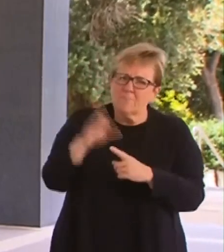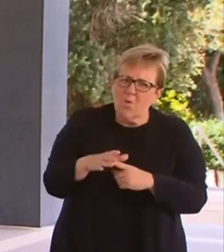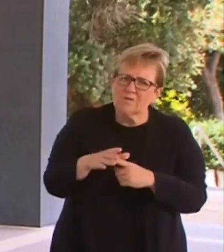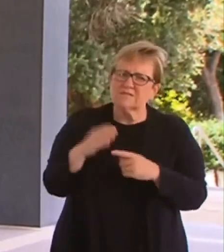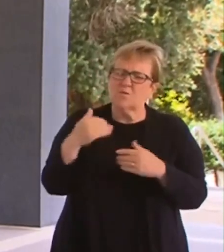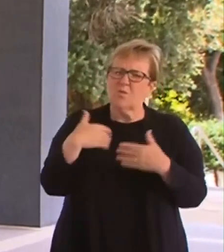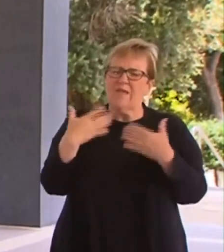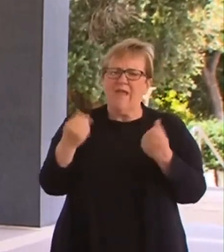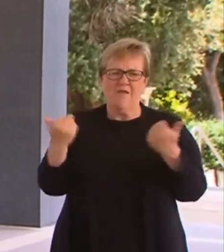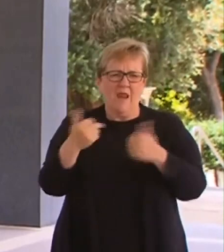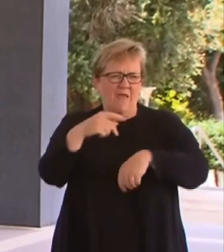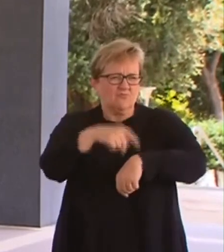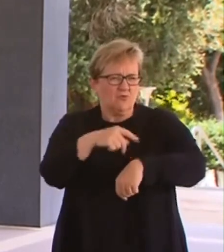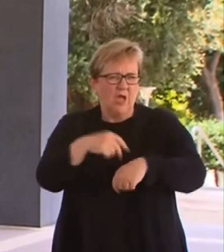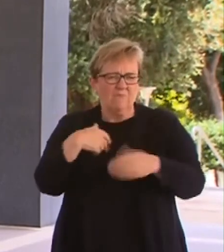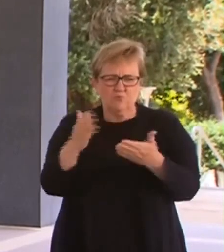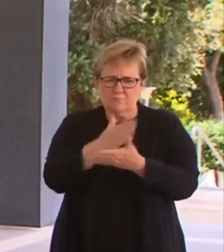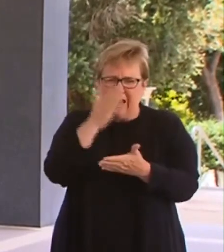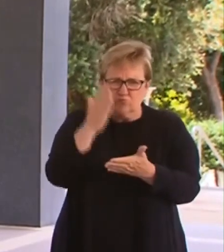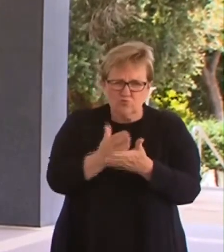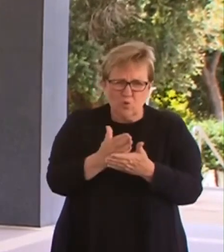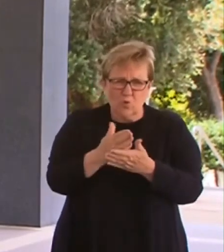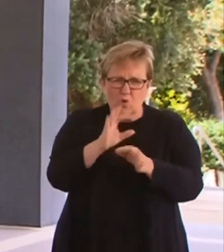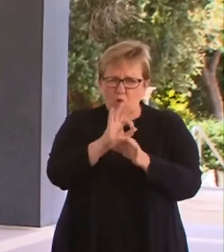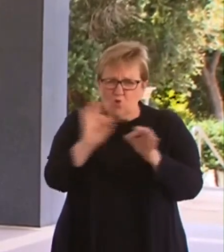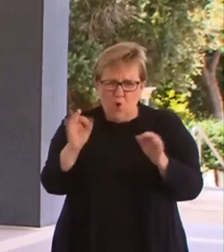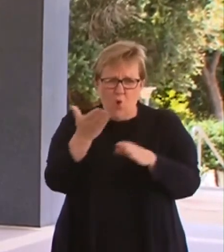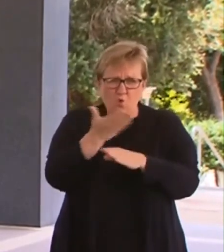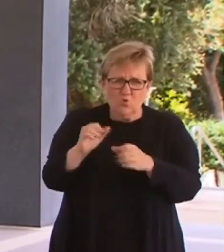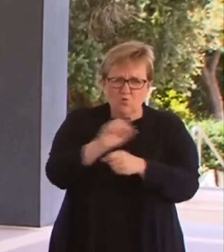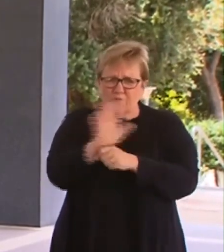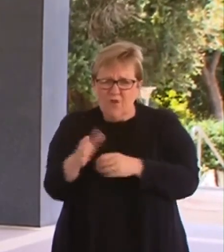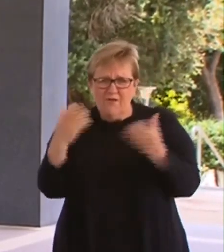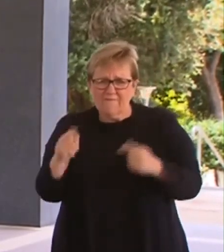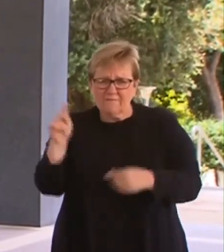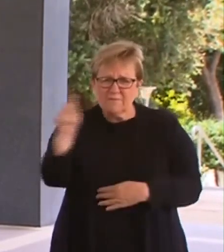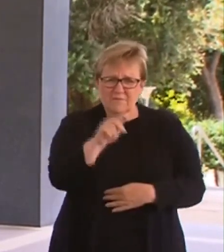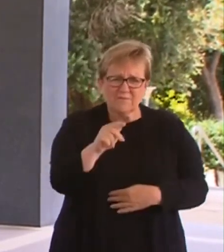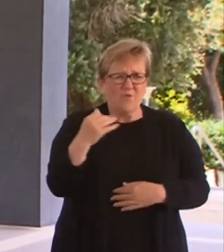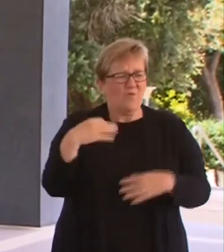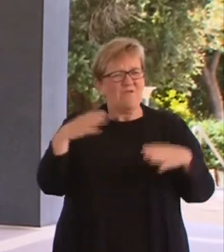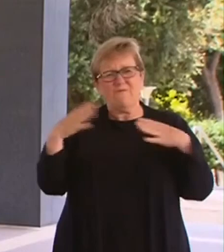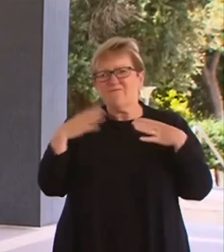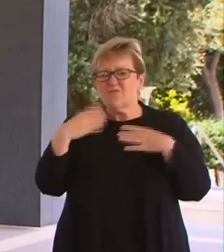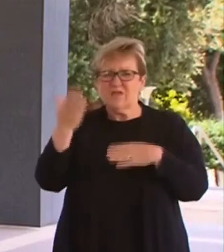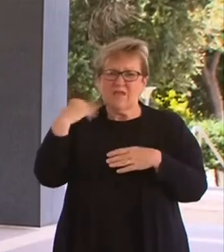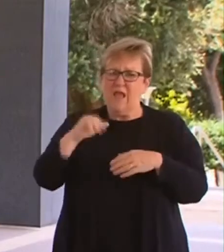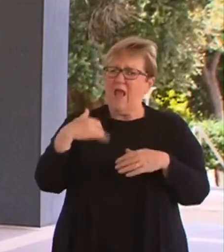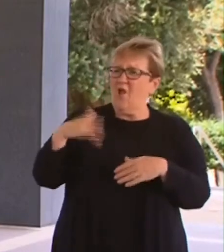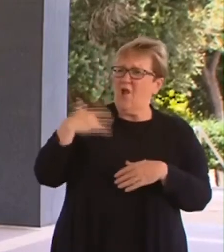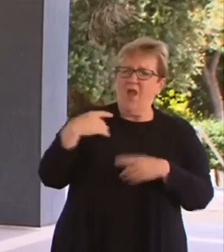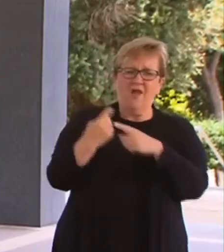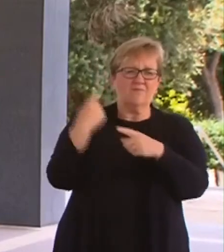gave ourselves enough time to ensure we didn't have any new positive cases. We've enjoyed freedoms and a way of life